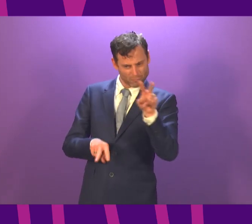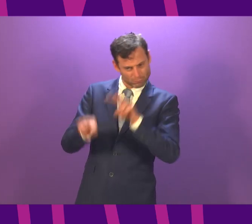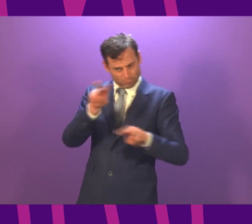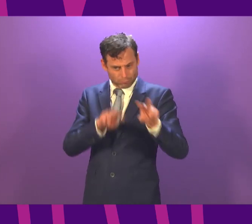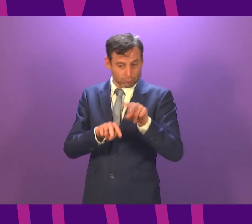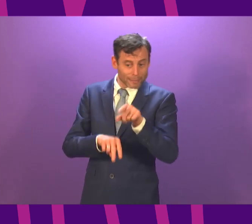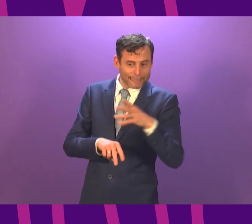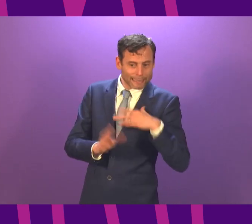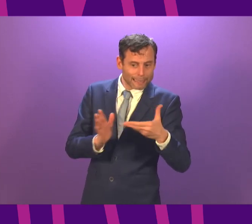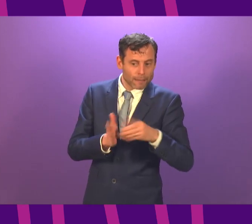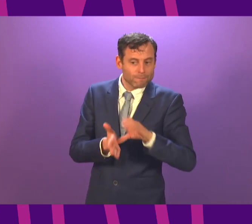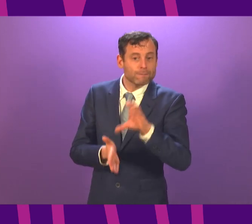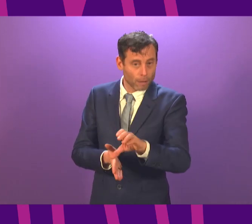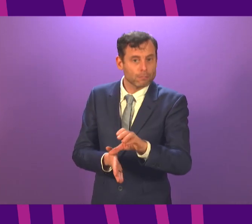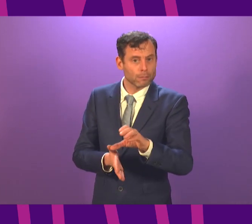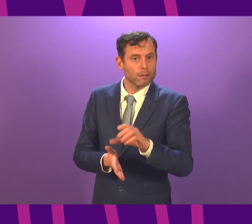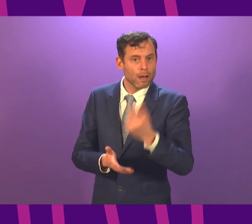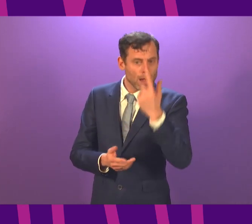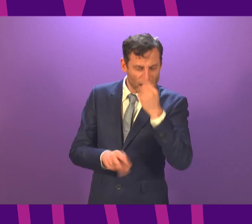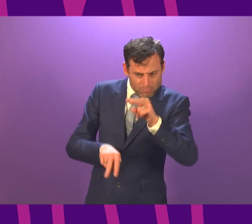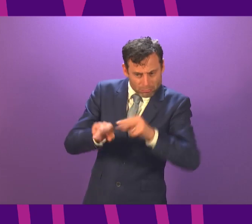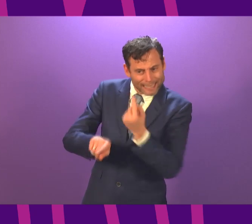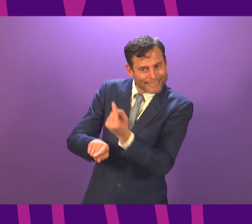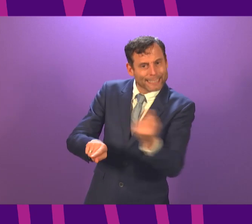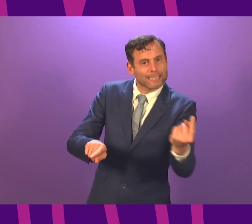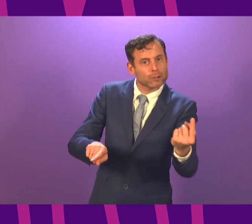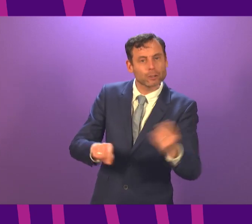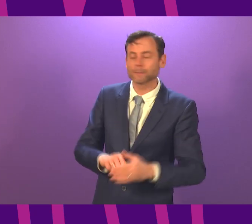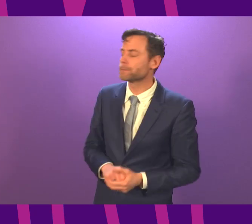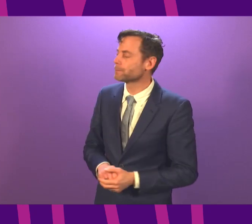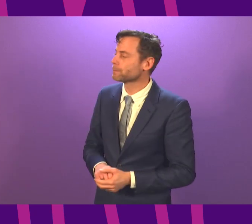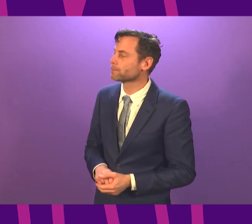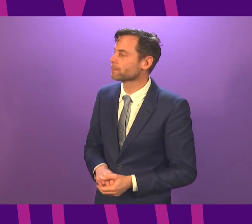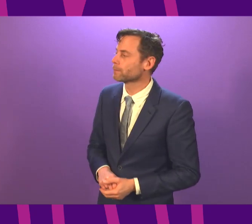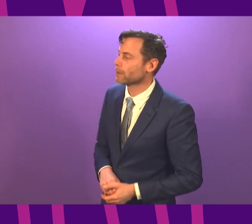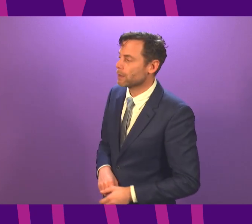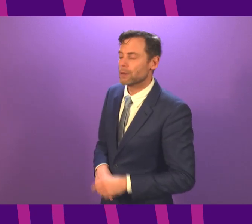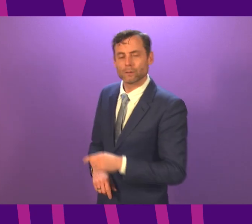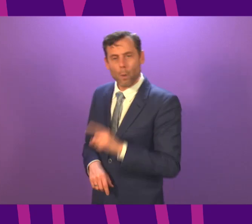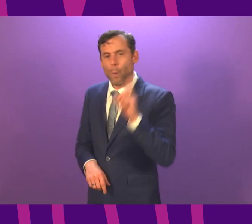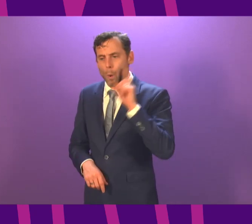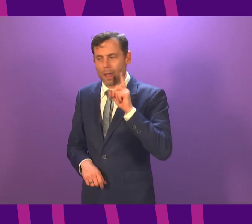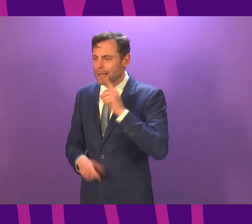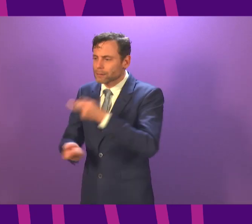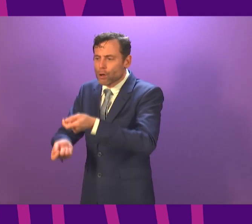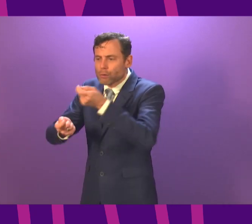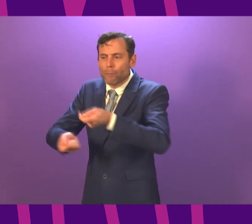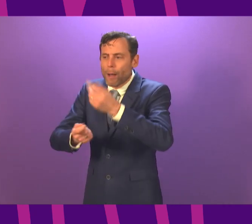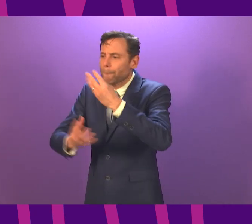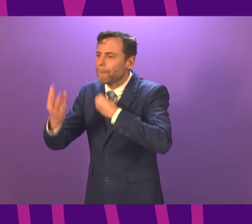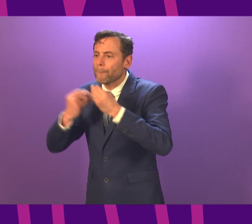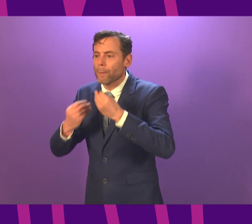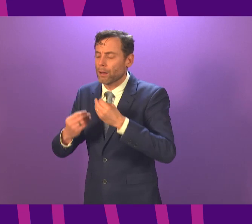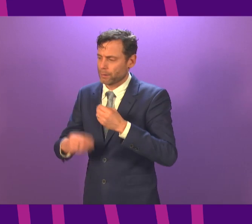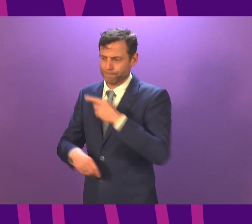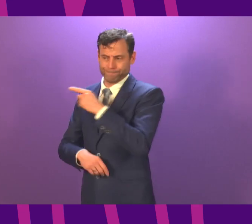as will be the case in any aspect of this where we think there are categories falling through the cracks of these support schemes we will always be